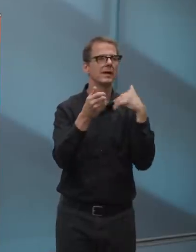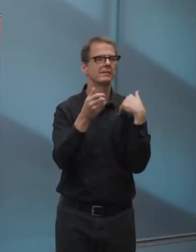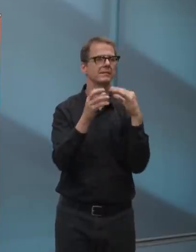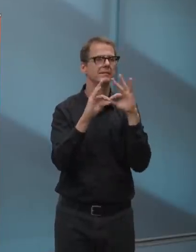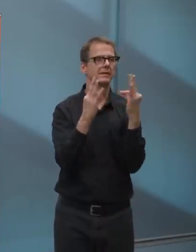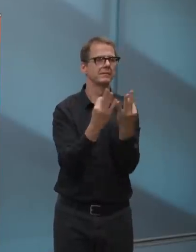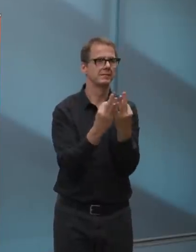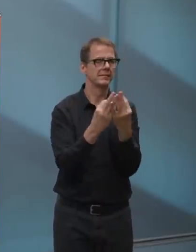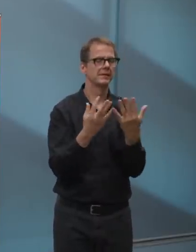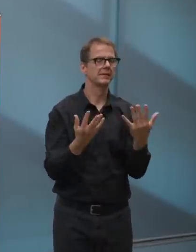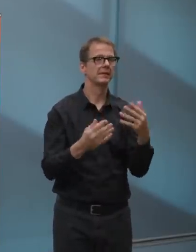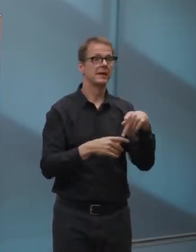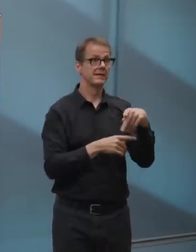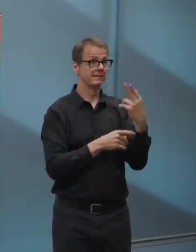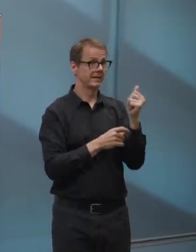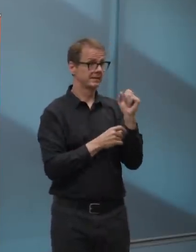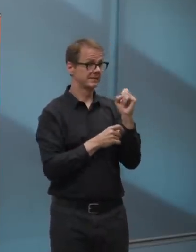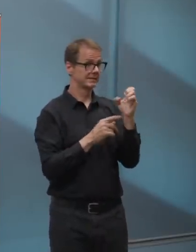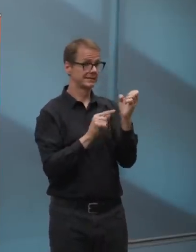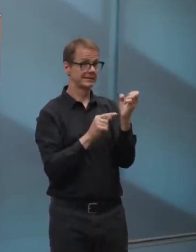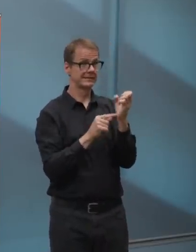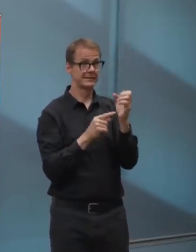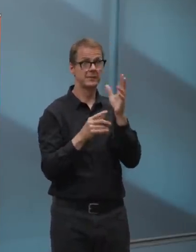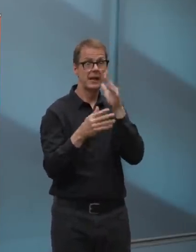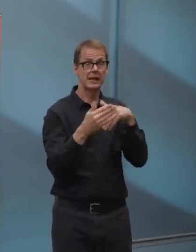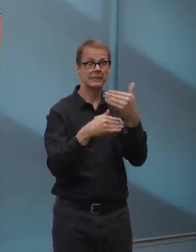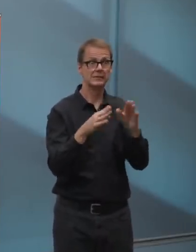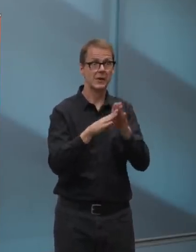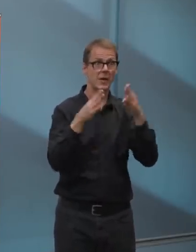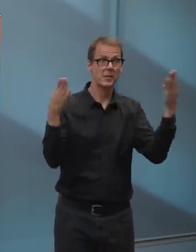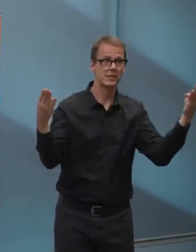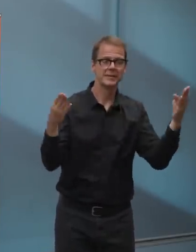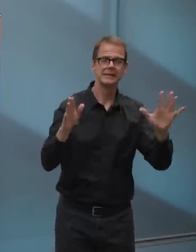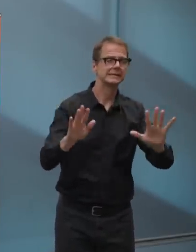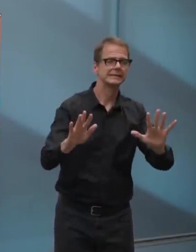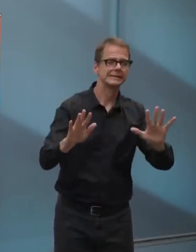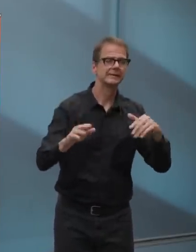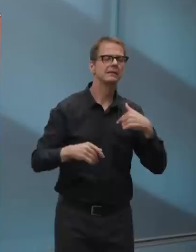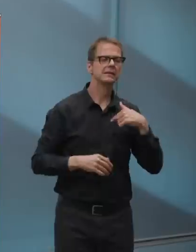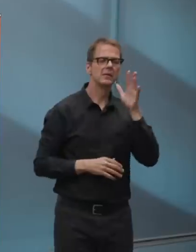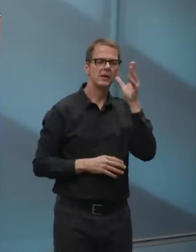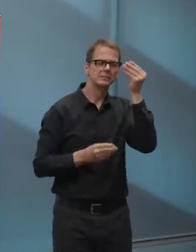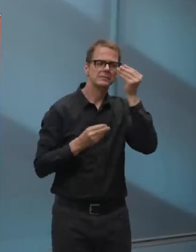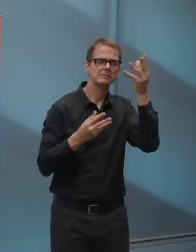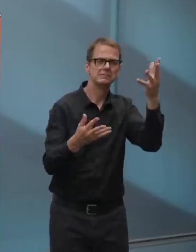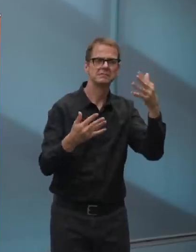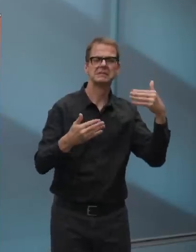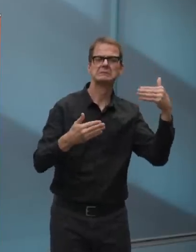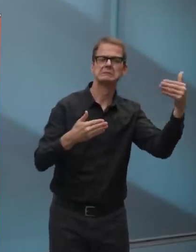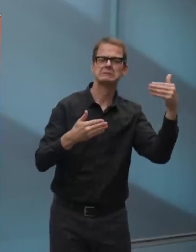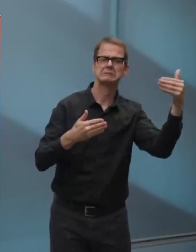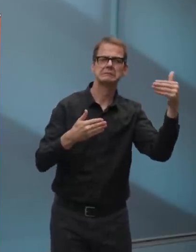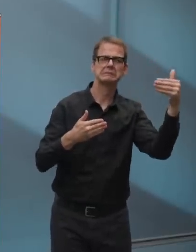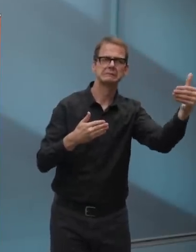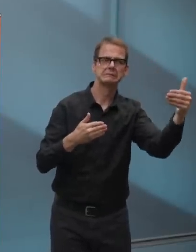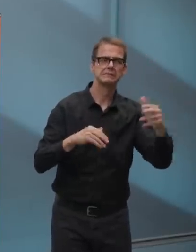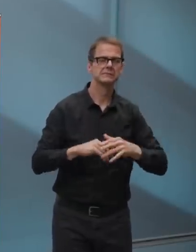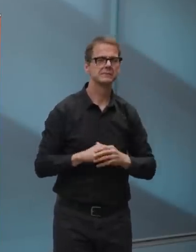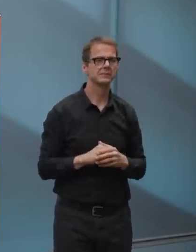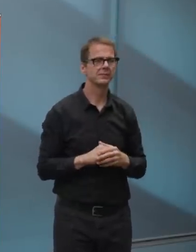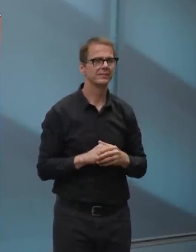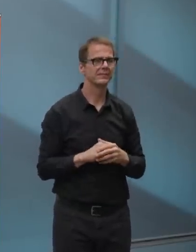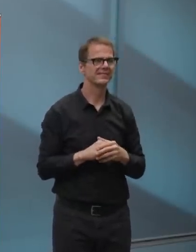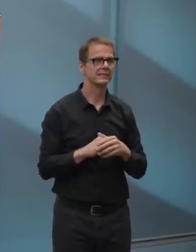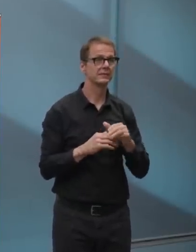identified that we're, um, going to be rein, reinstating, uh, e-parking fees. Uh, this is to address the ongoing parking